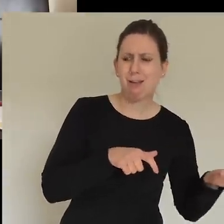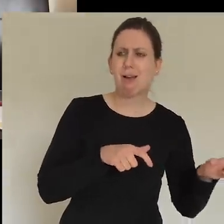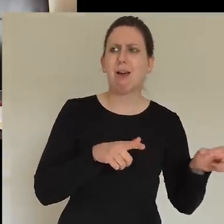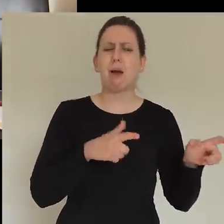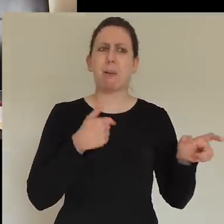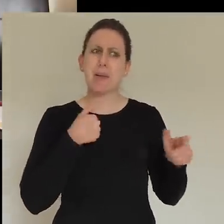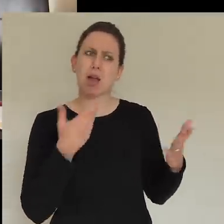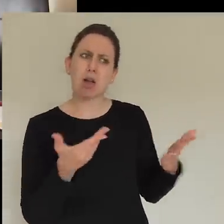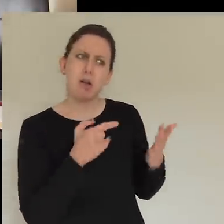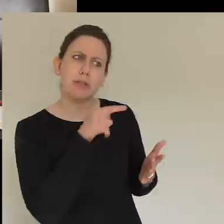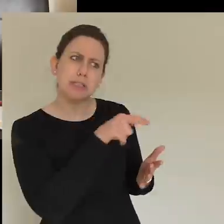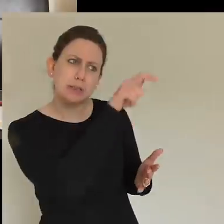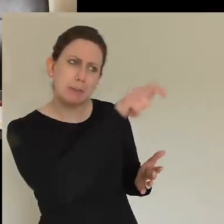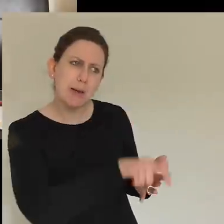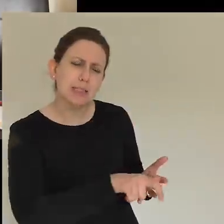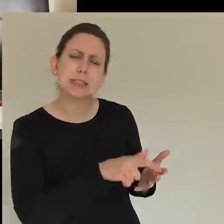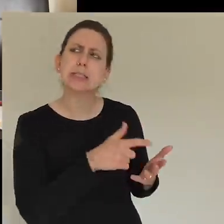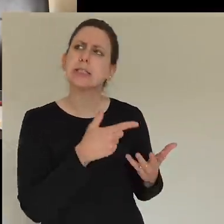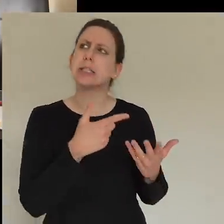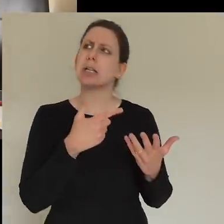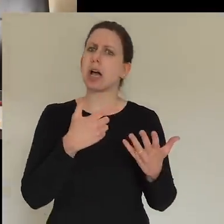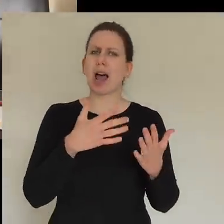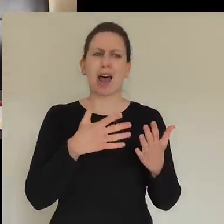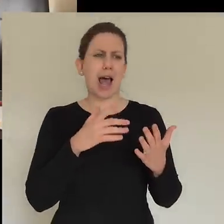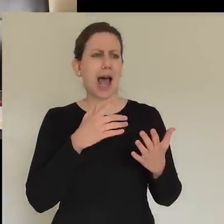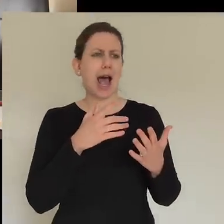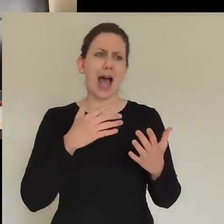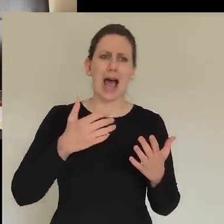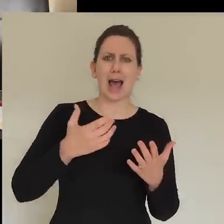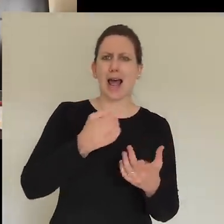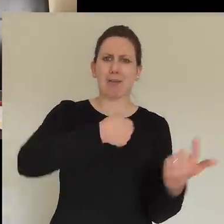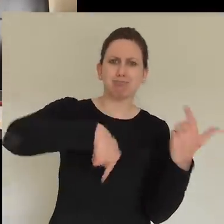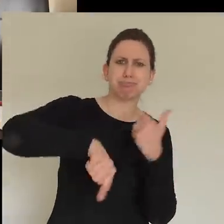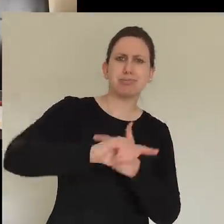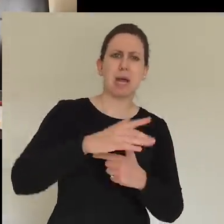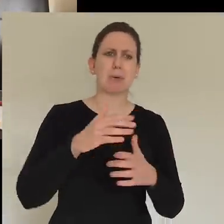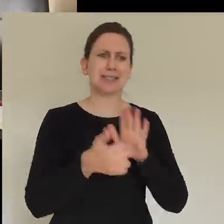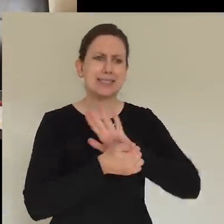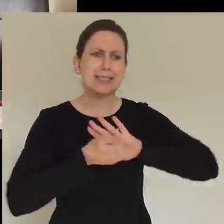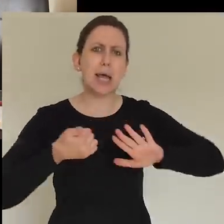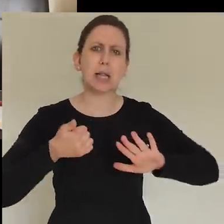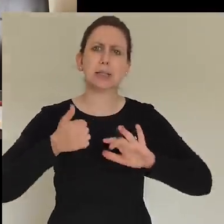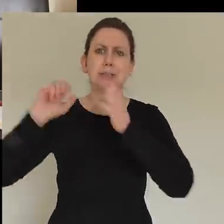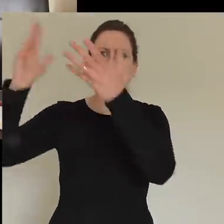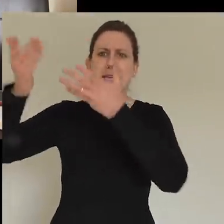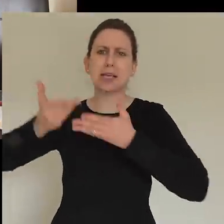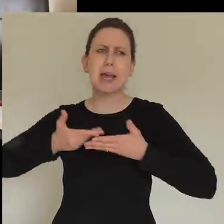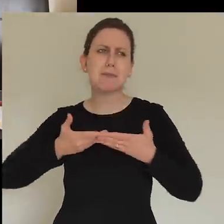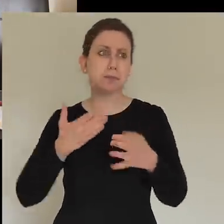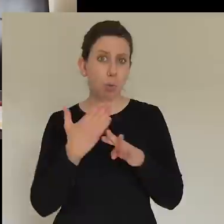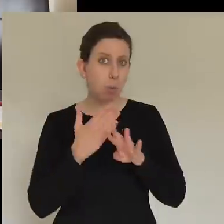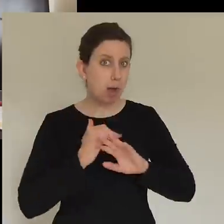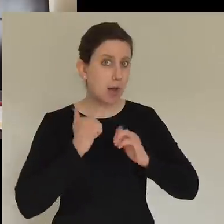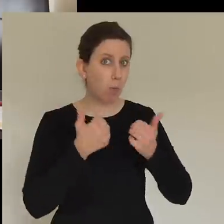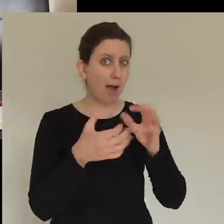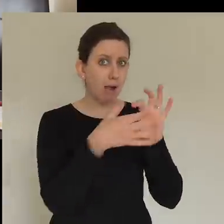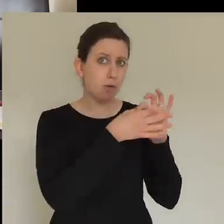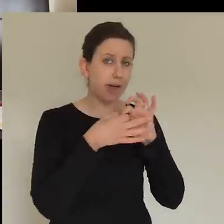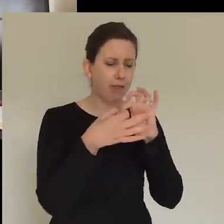about the way that your gifts are working together in this season? Yeah. And also, learn to admire some stuff in some